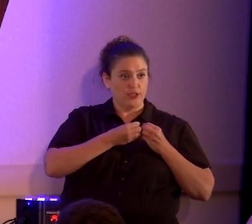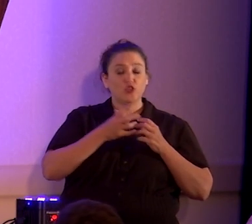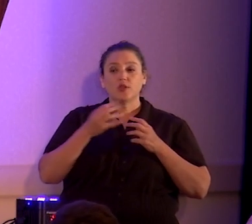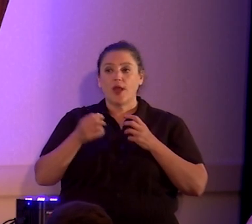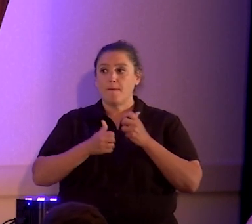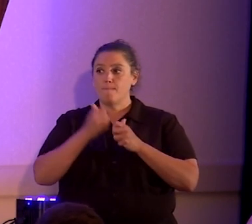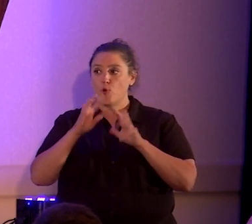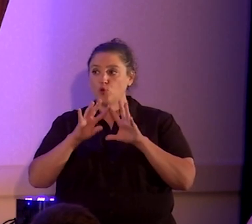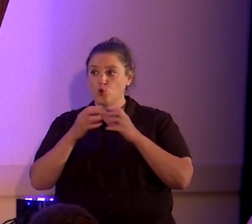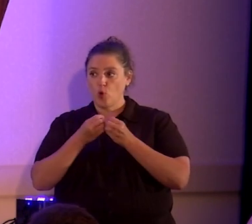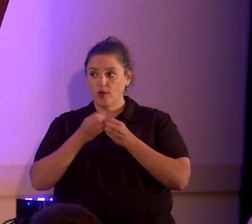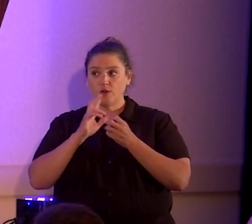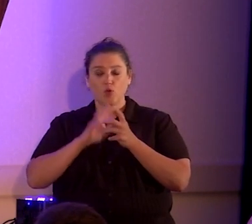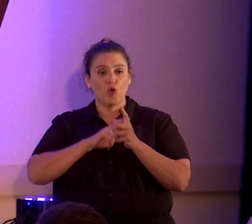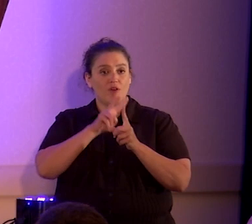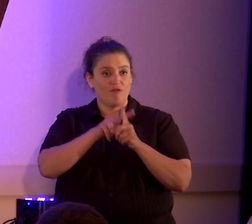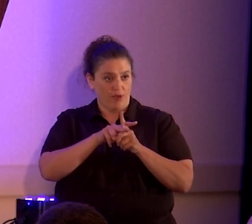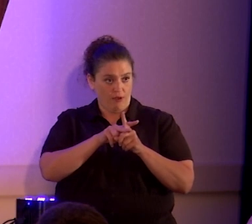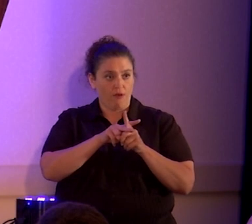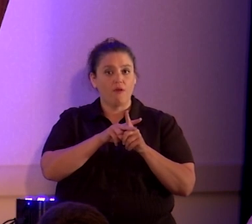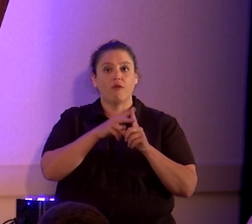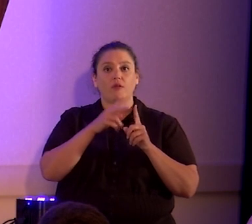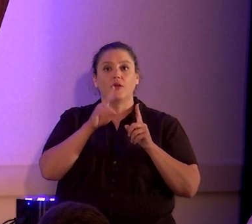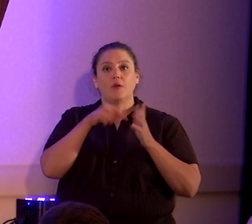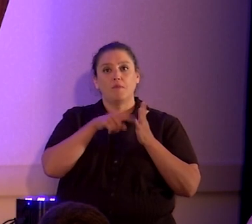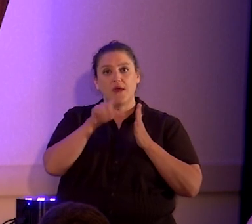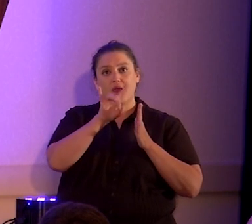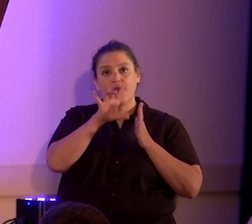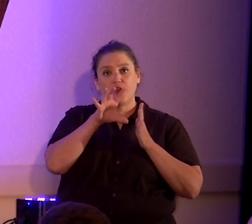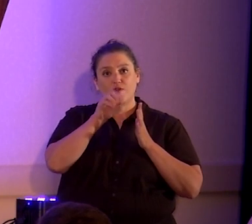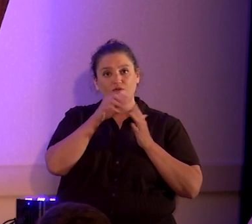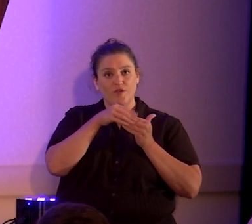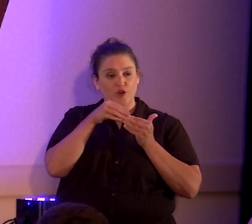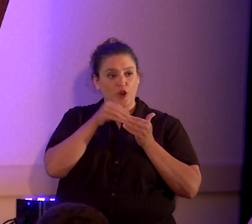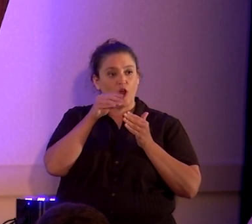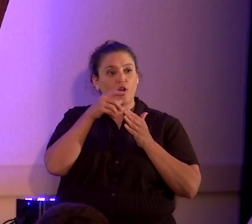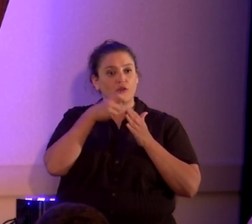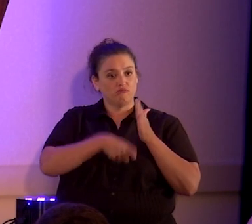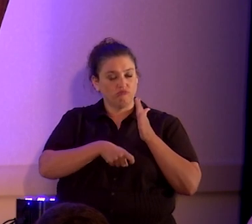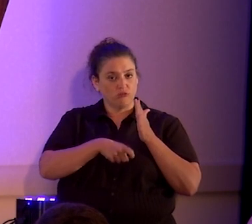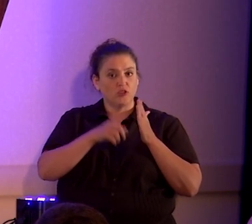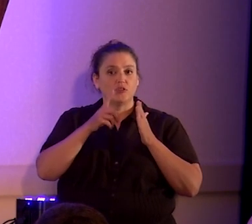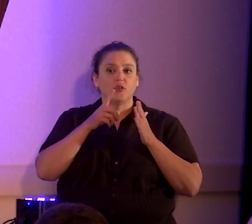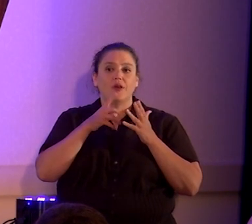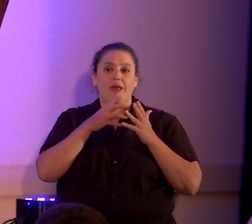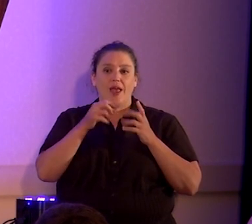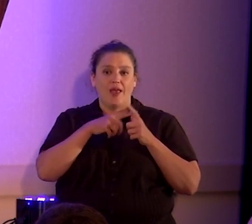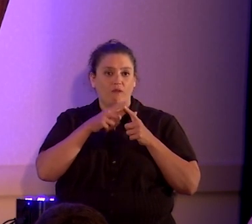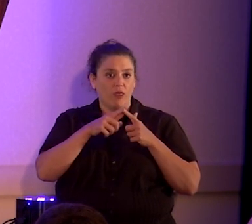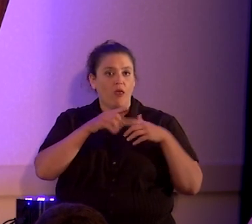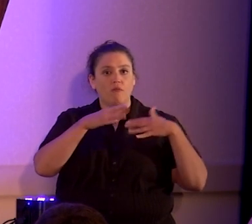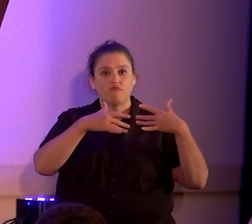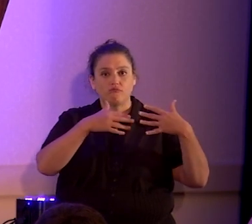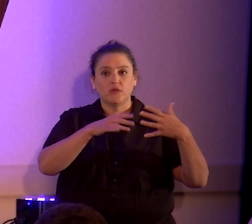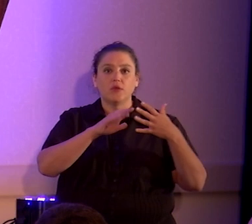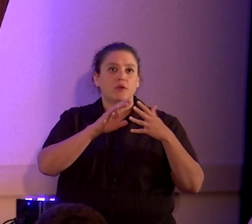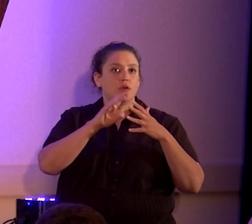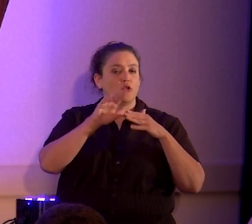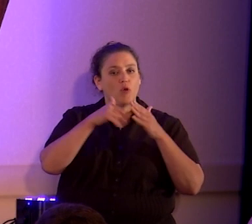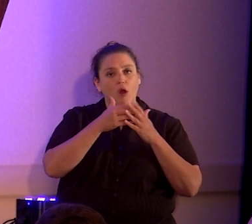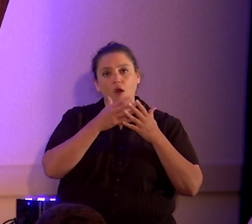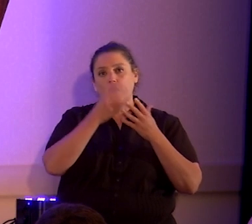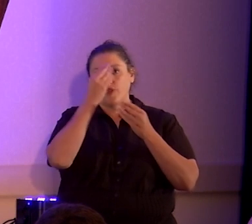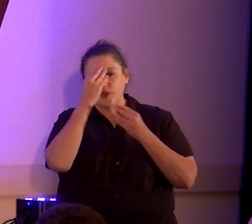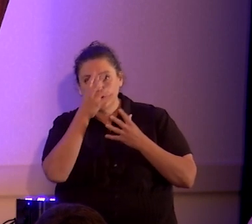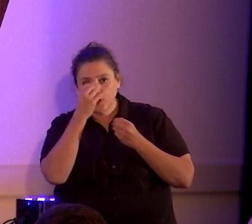organizations will file an application and pay an $850 filing fee and then get on the hook to provide disclosures and information